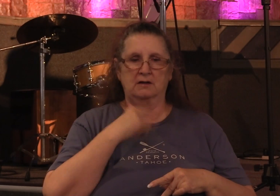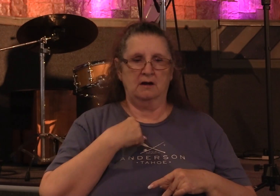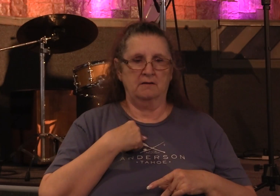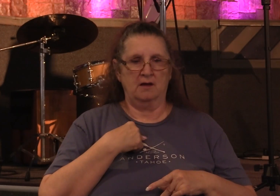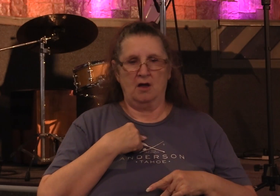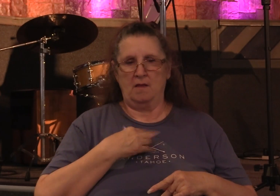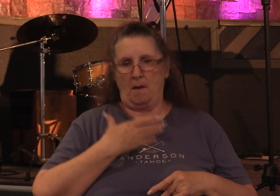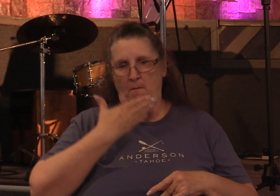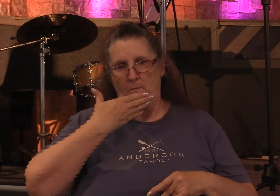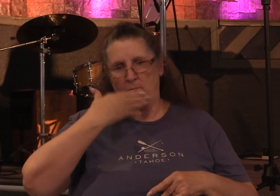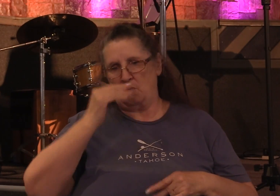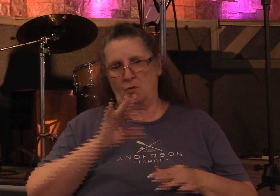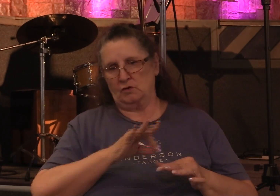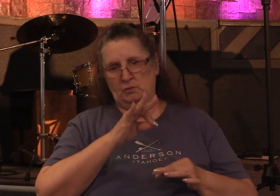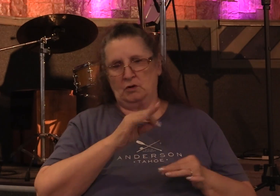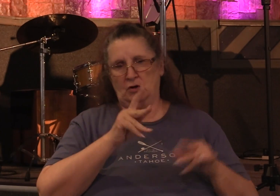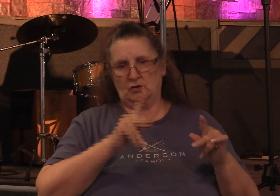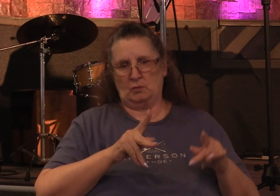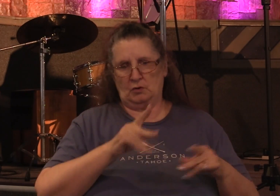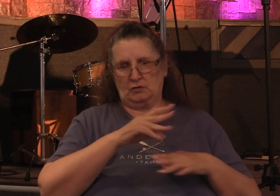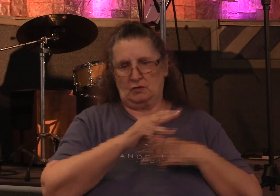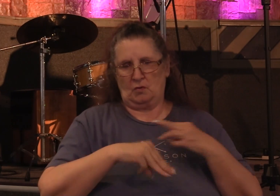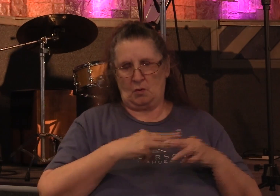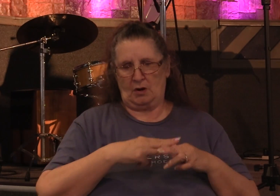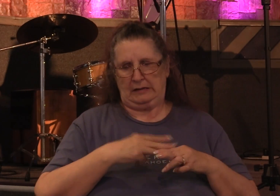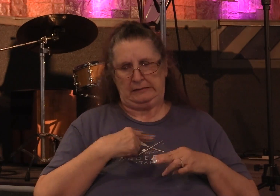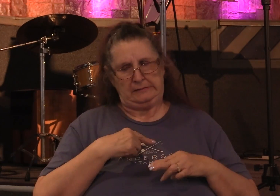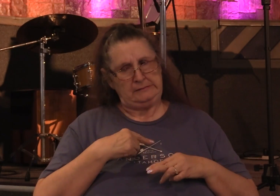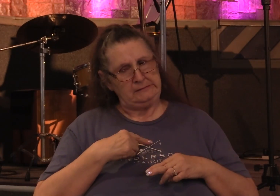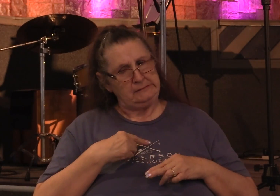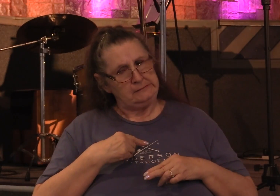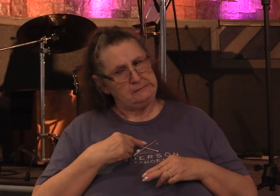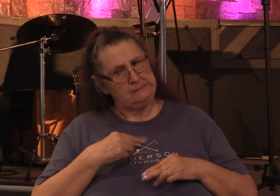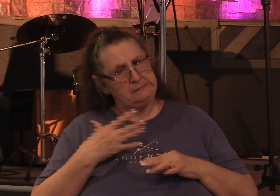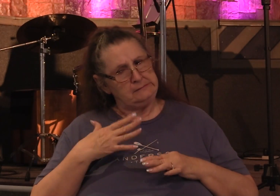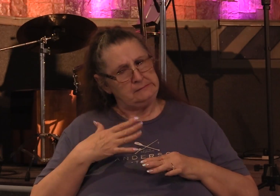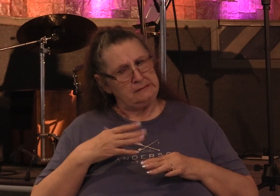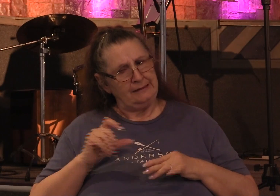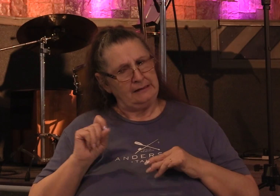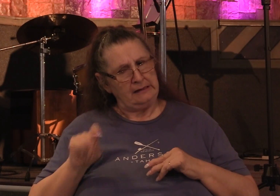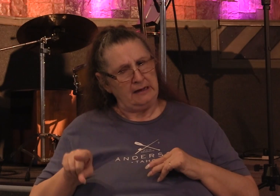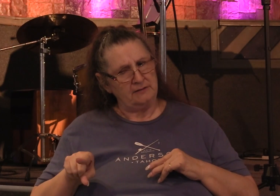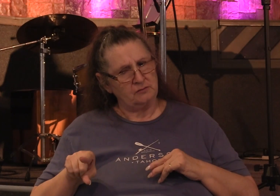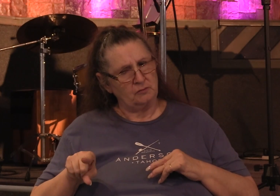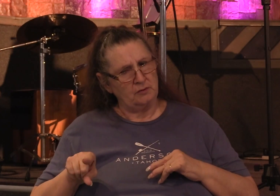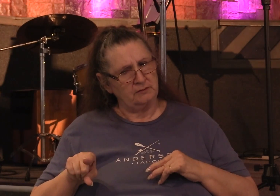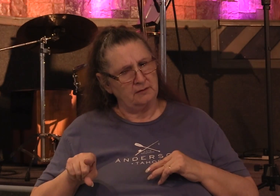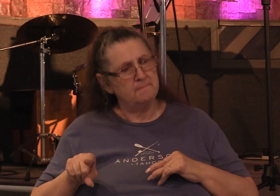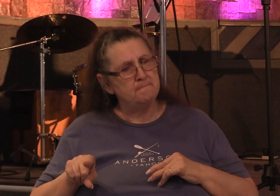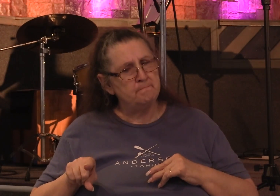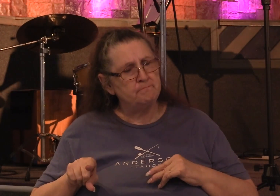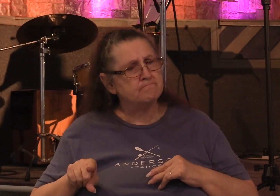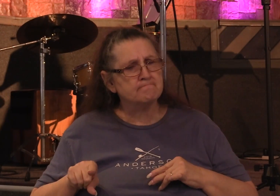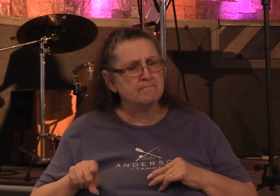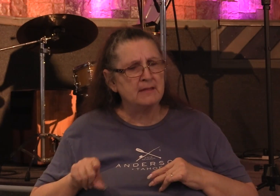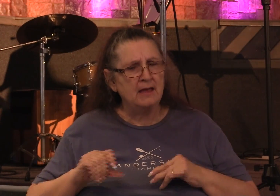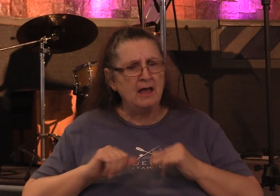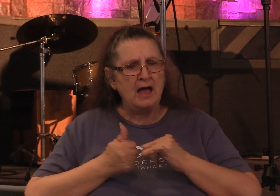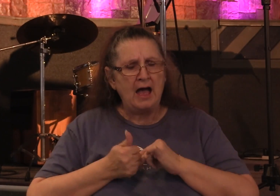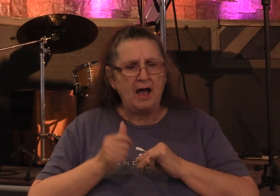person in the world i'm leery of that it's like you ask them a simple question like hey man how's your day going and you